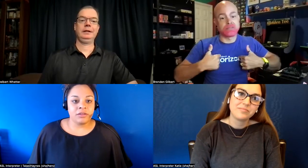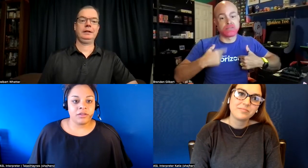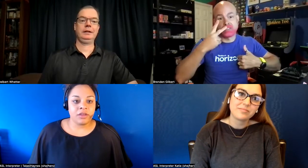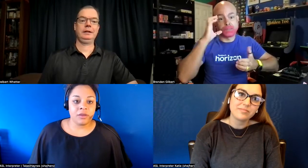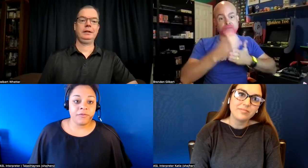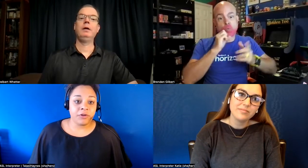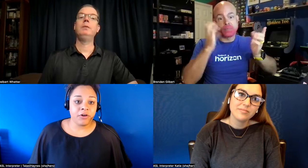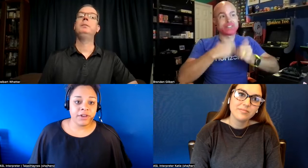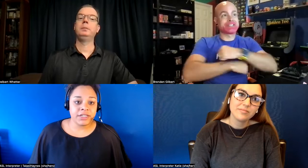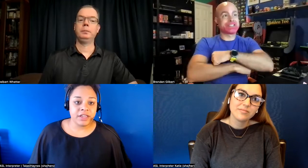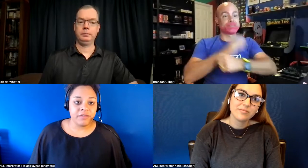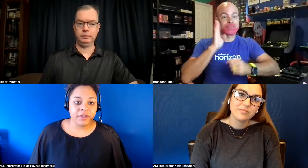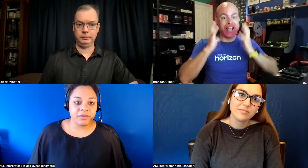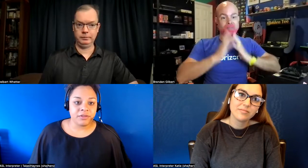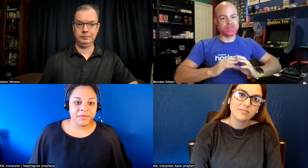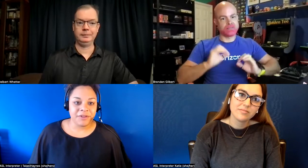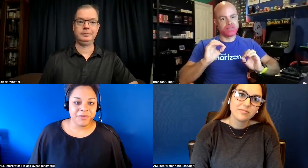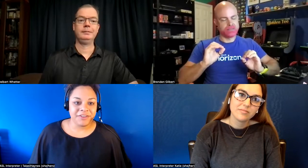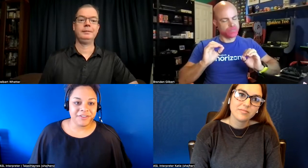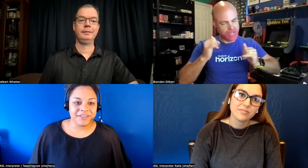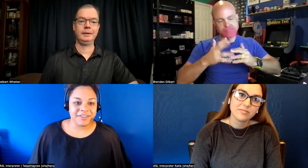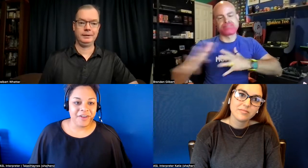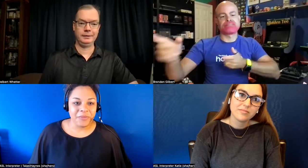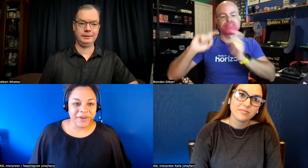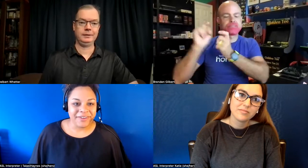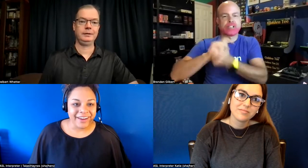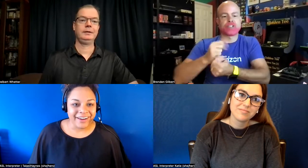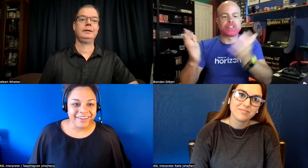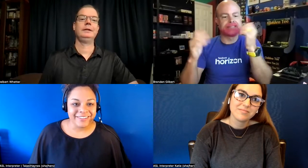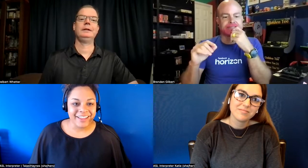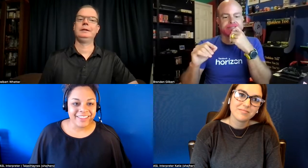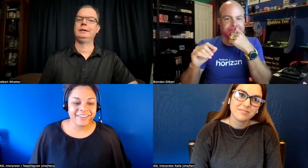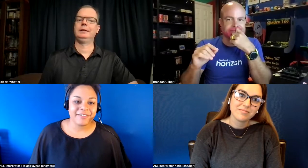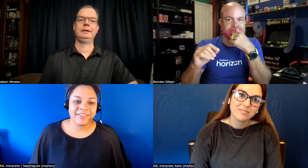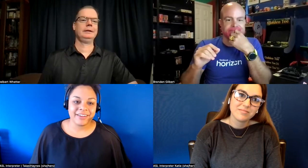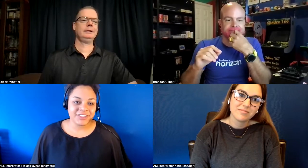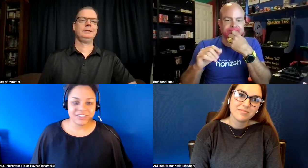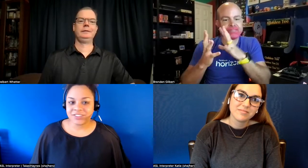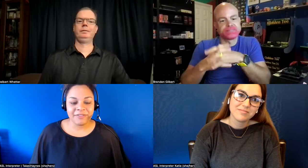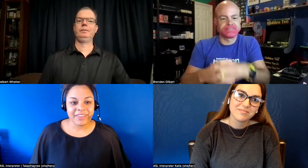uh but for covet i didn't have that i looked at my old pictures and all brown hair nothing so i decided to change everything